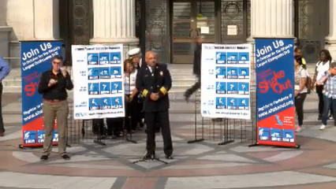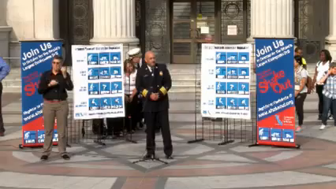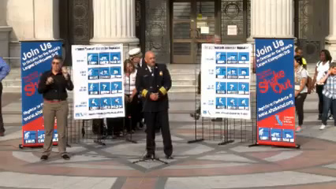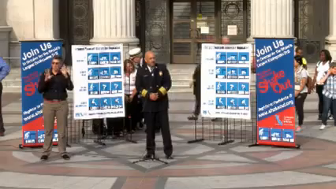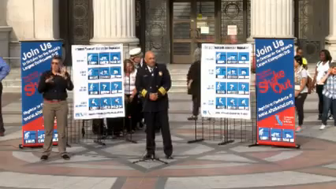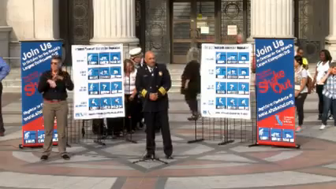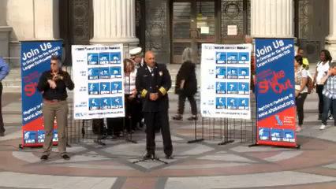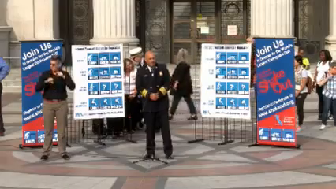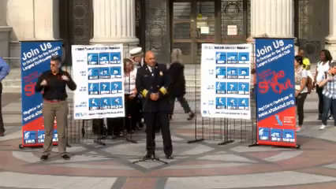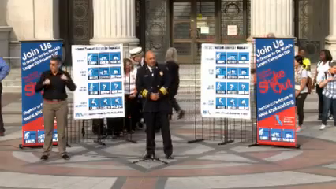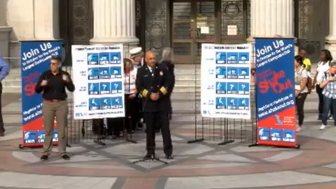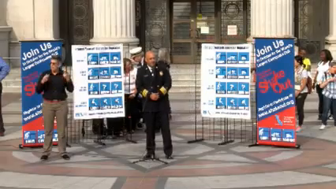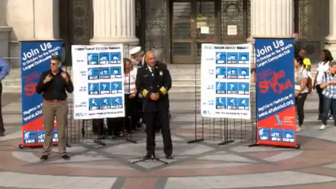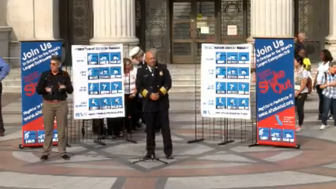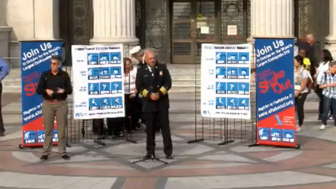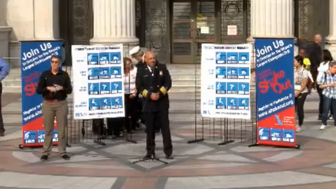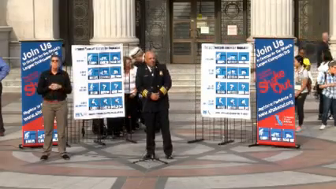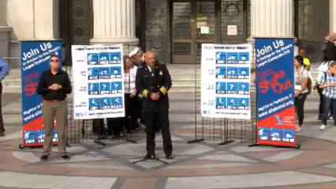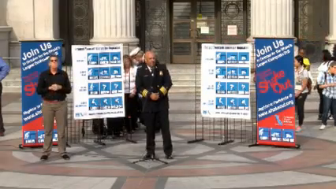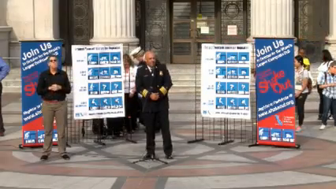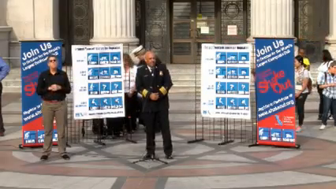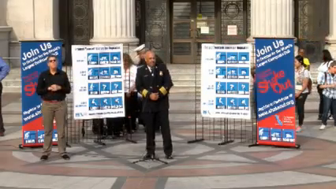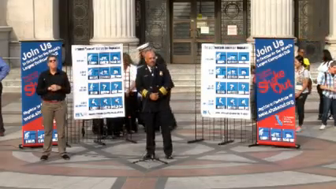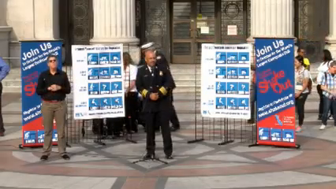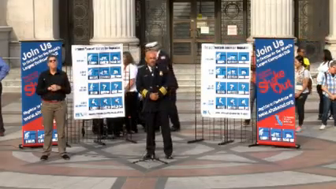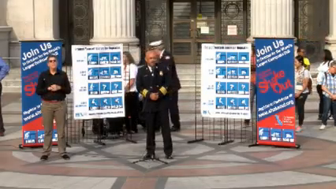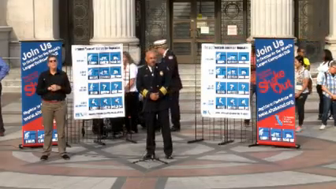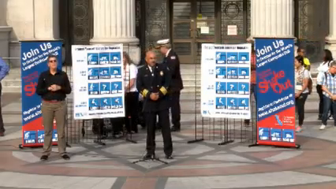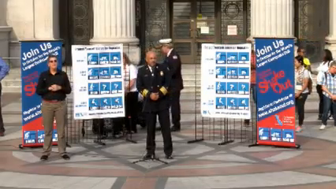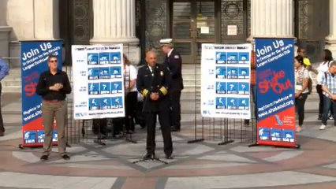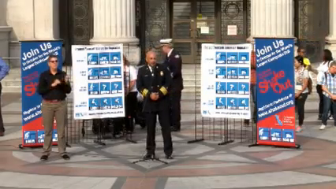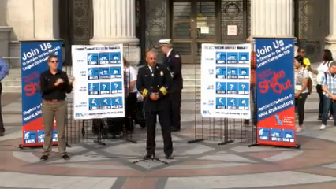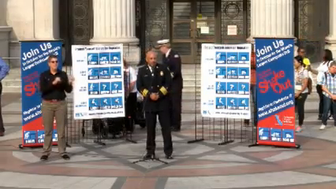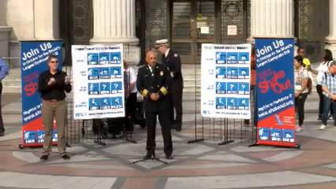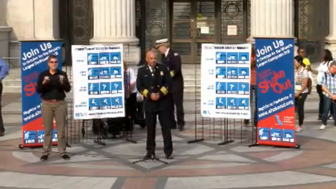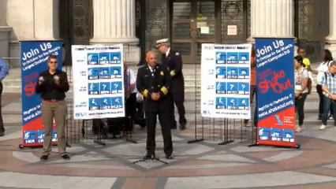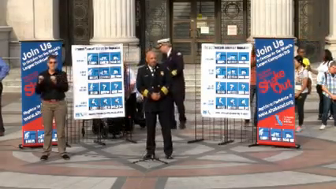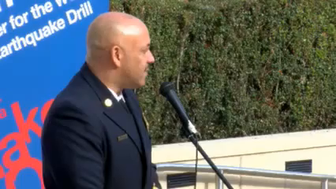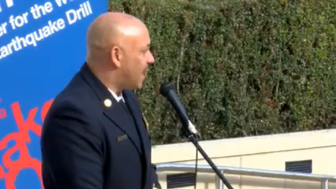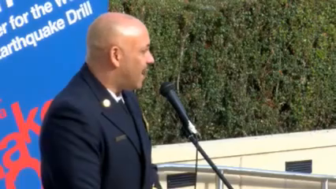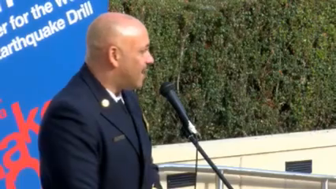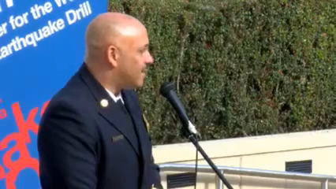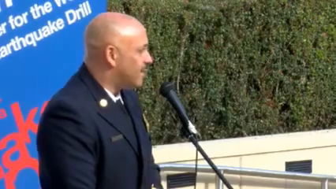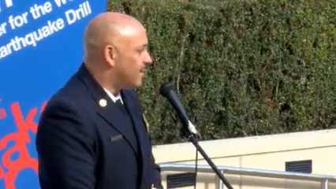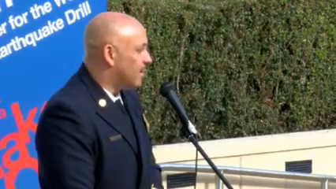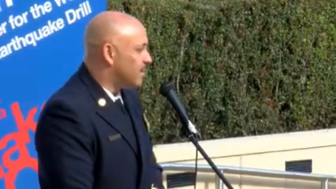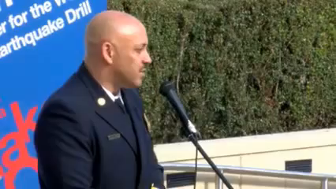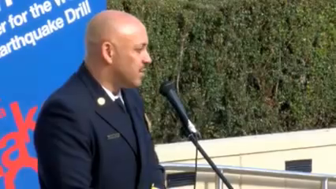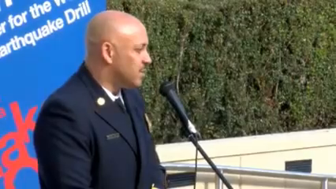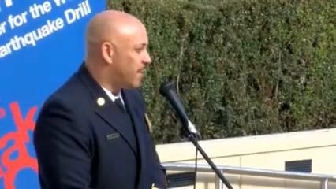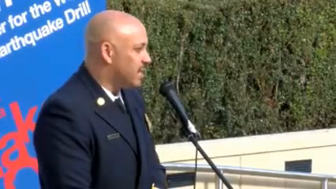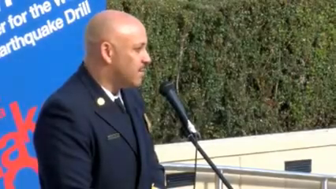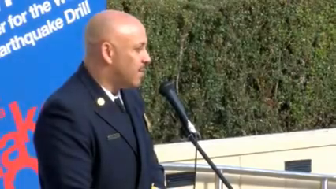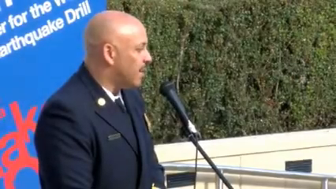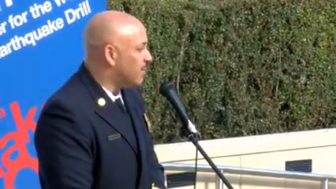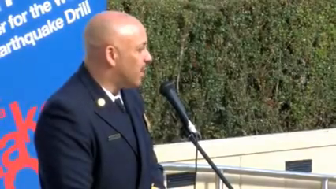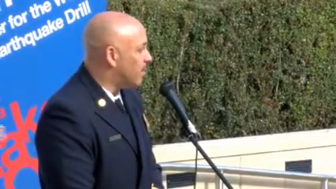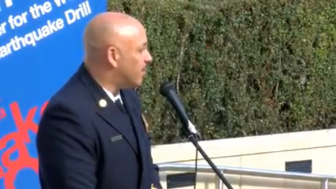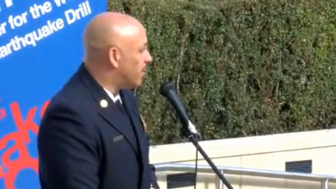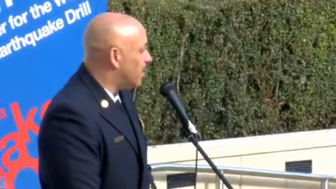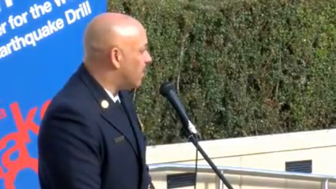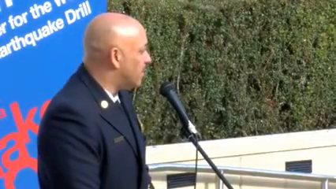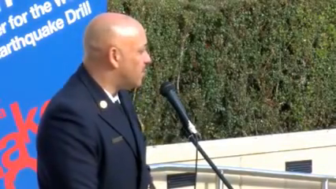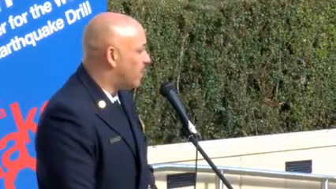or seismic event, individuals' vital resources and emergency response may be